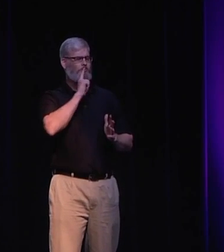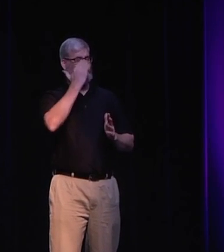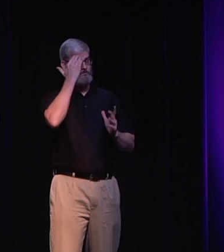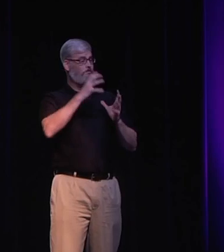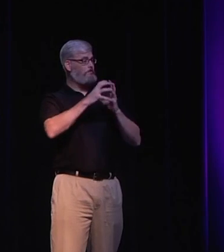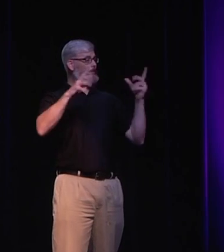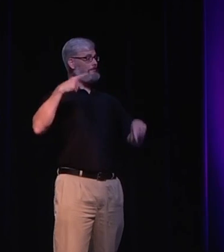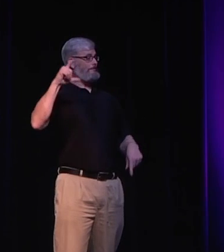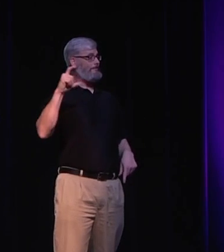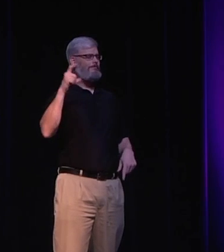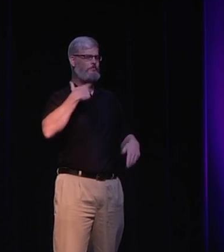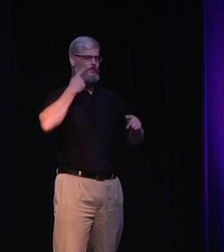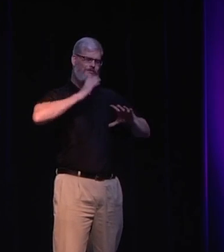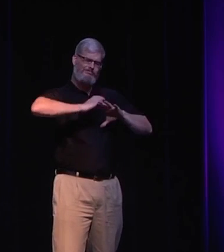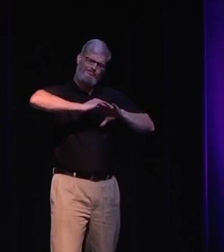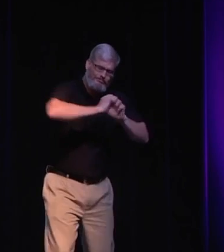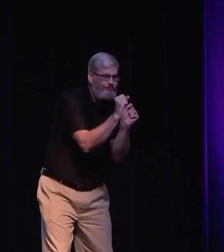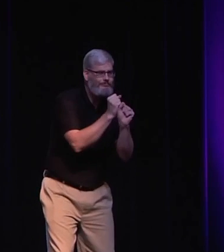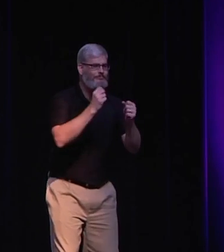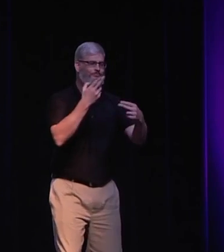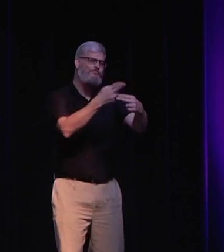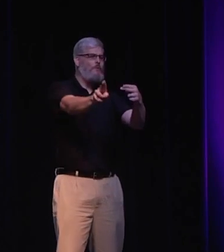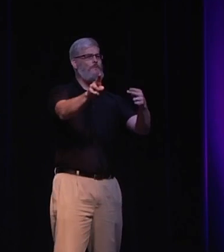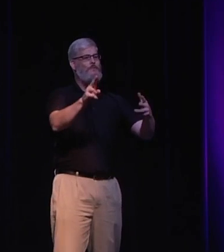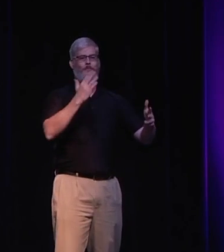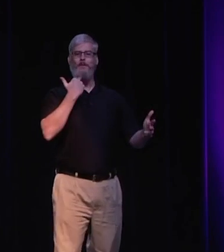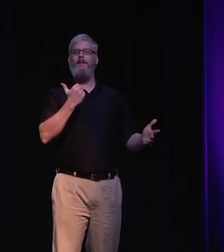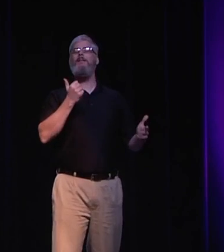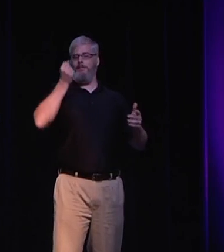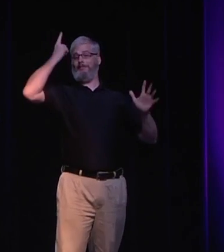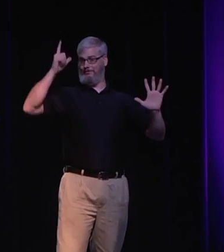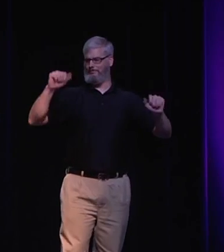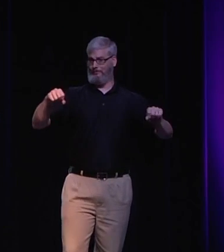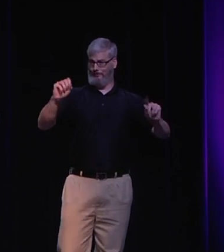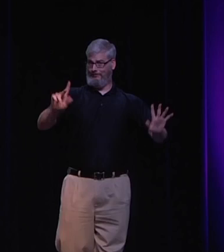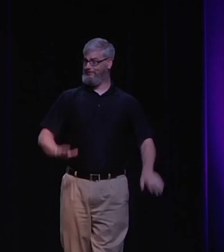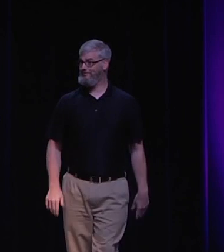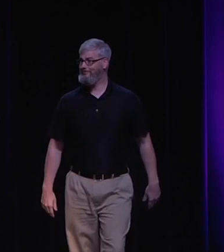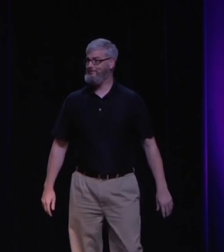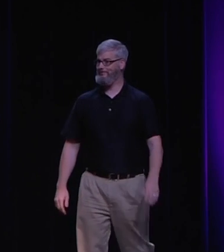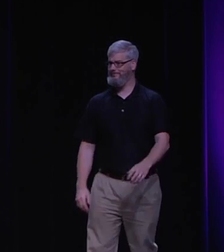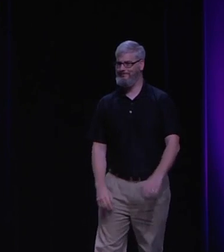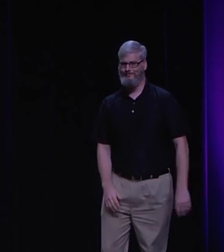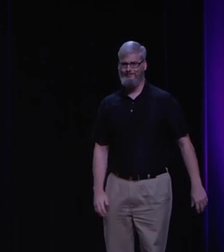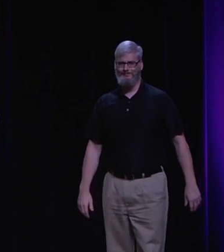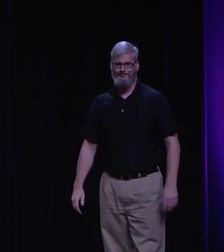And I know that Westerners, Americans, don't really know a lot about Islam. So I'll try to summarize this.